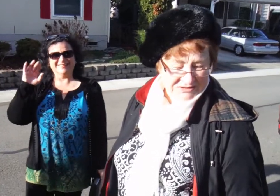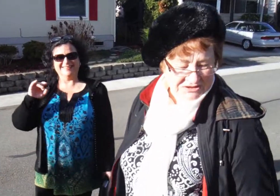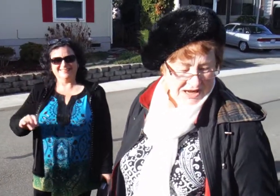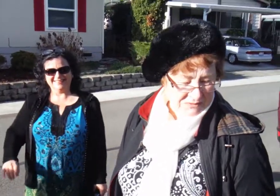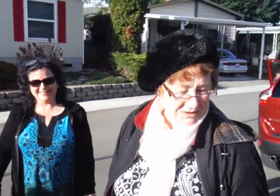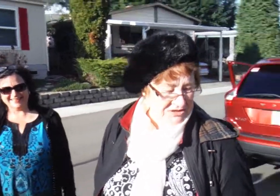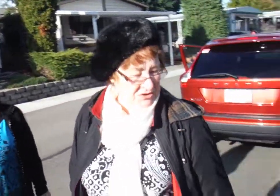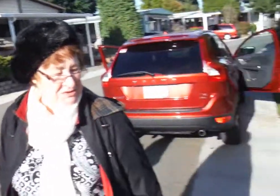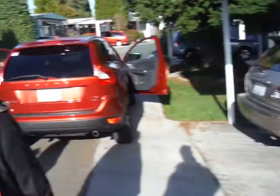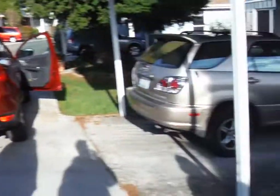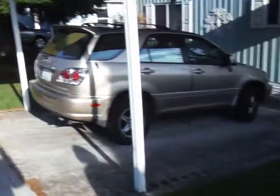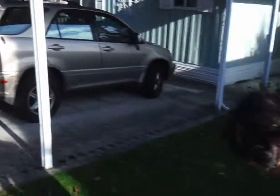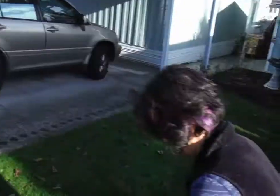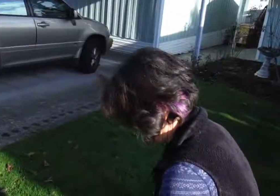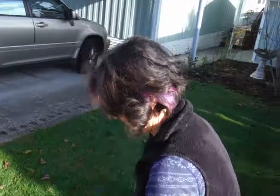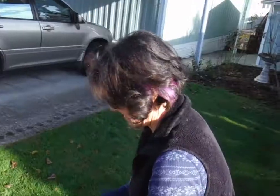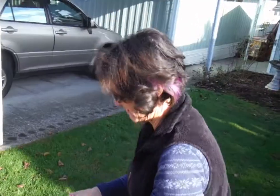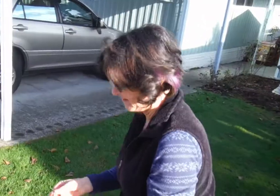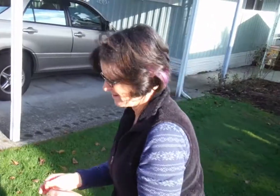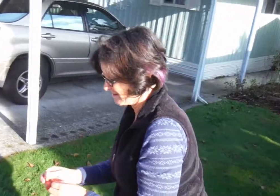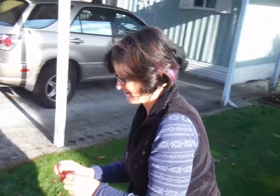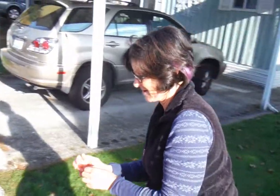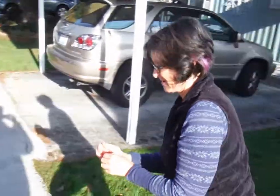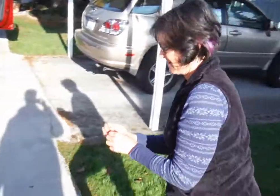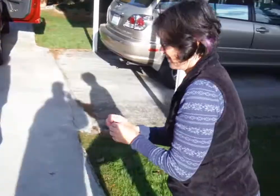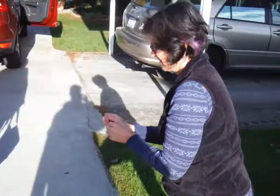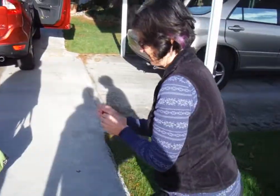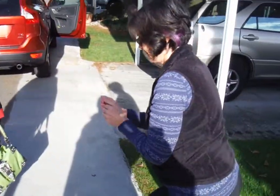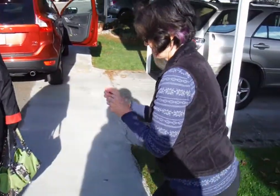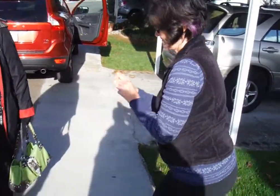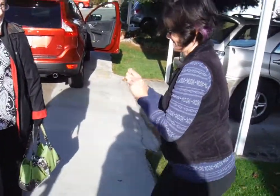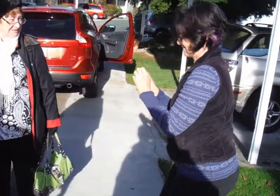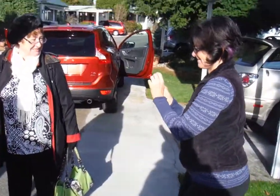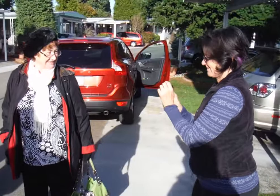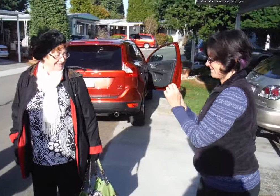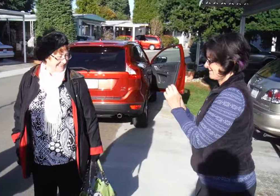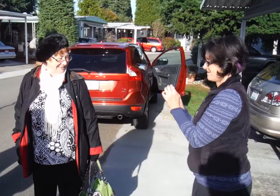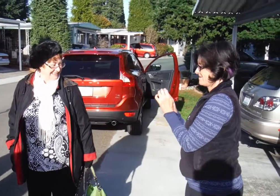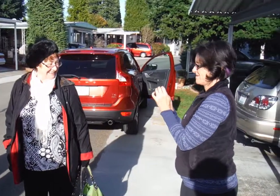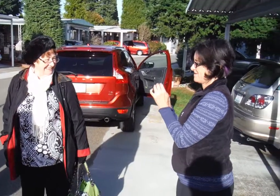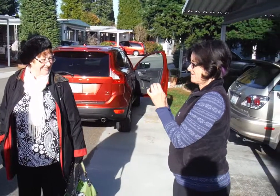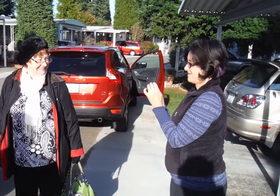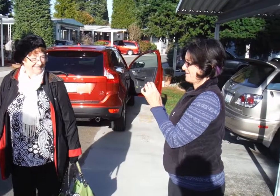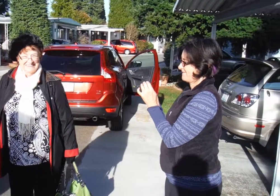I wouldn't use this grass, Wendy. We don't know which dog. Oh, I know. Yeah, I've done this one before, too. That's